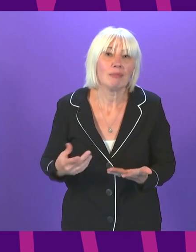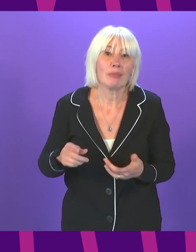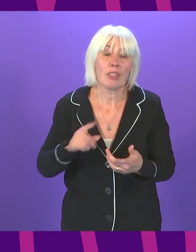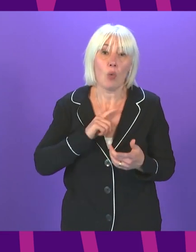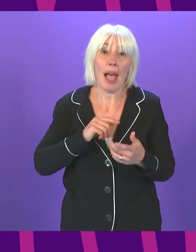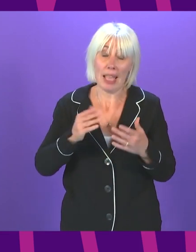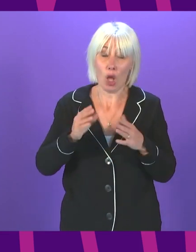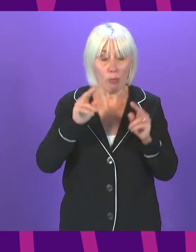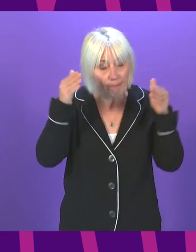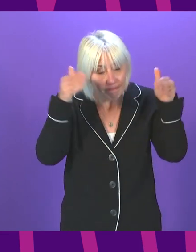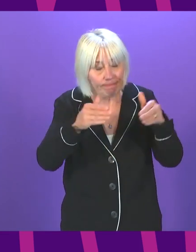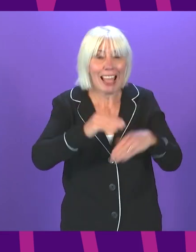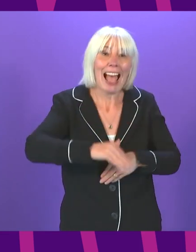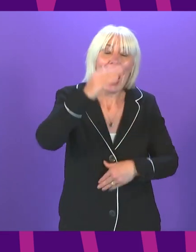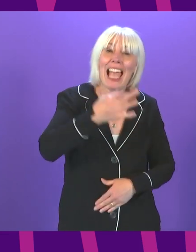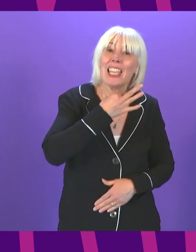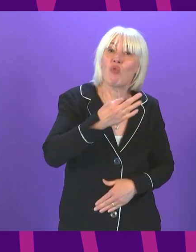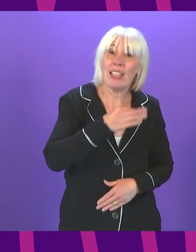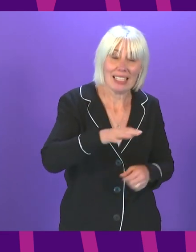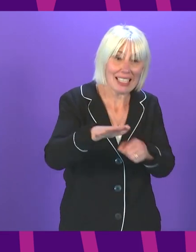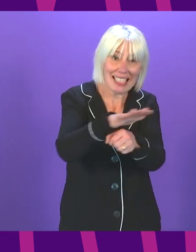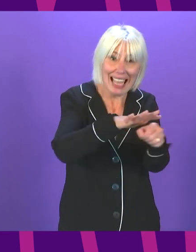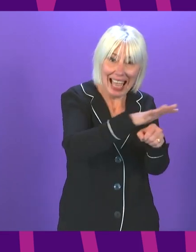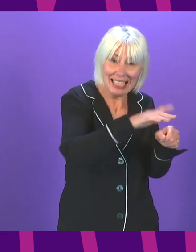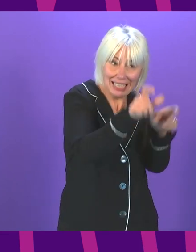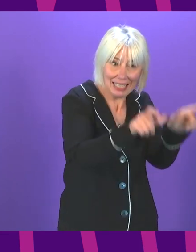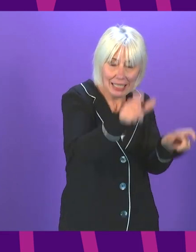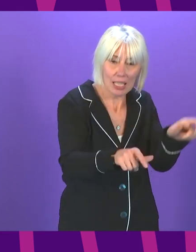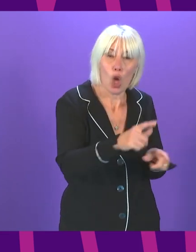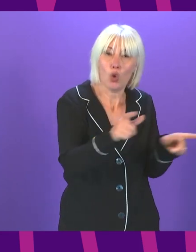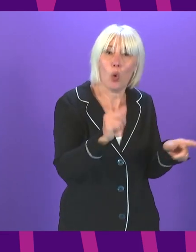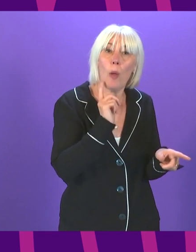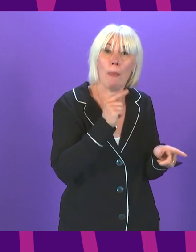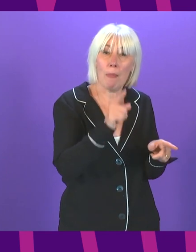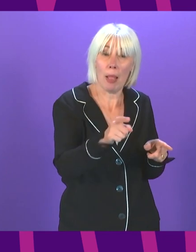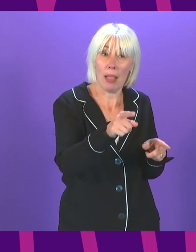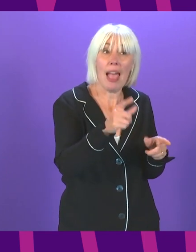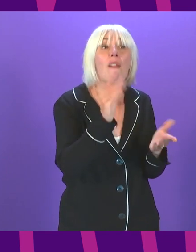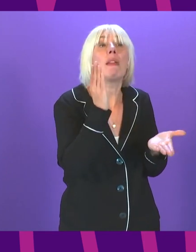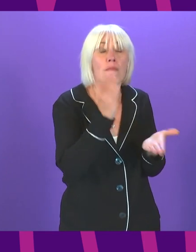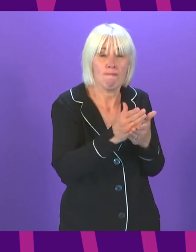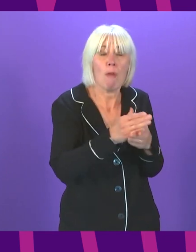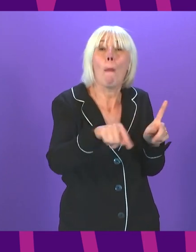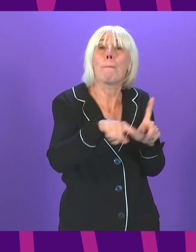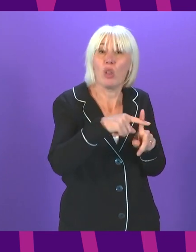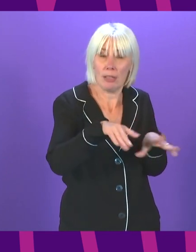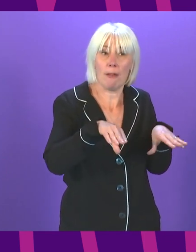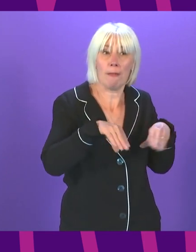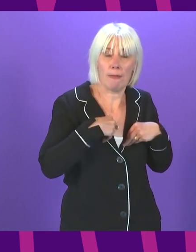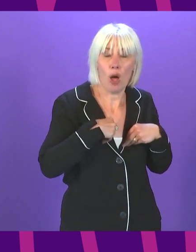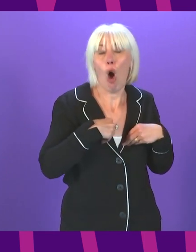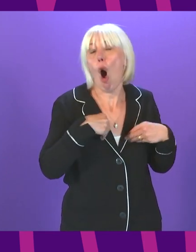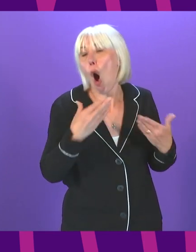highest-risk cases. That means is only on those who have largely tested positive, and testing close